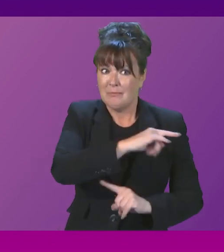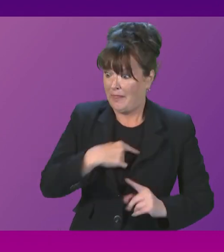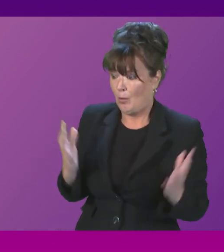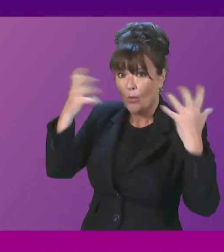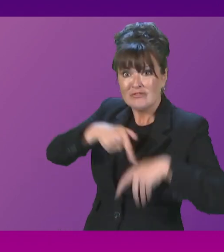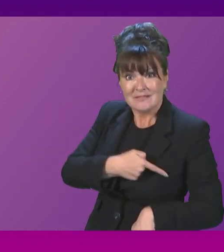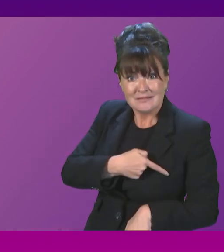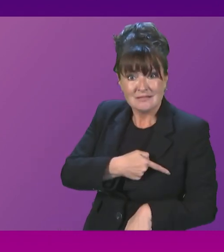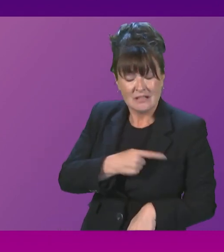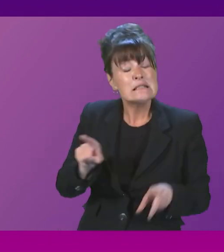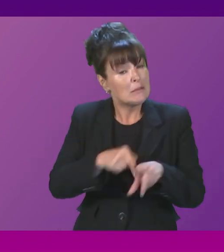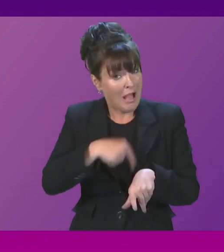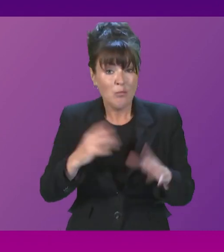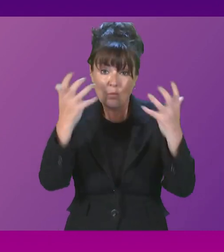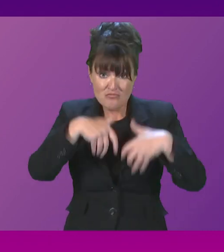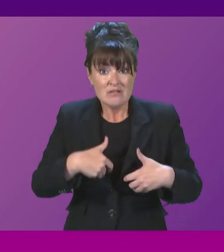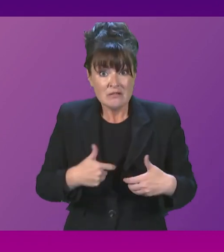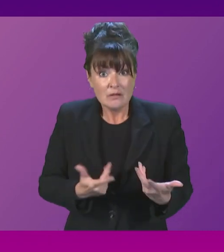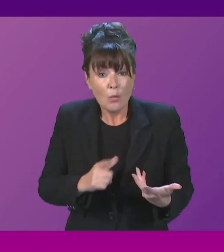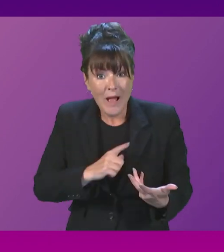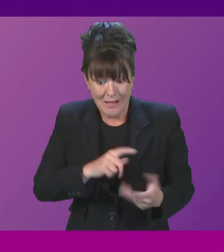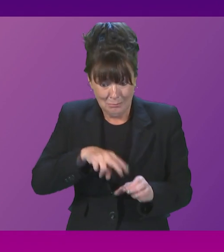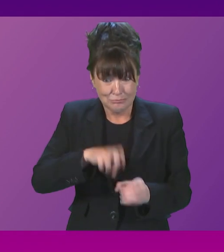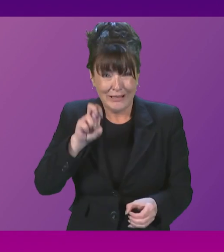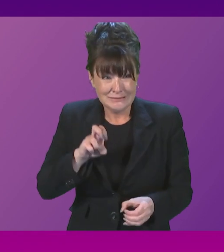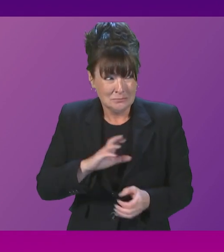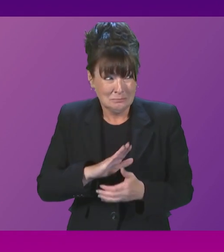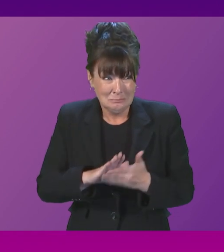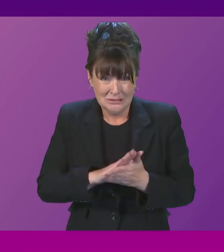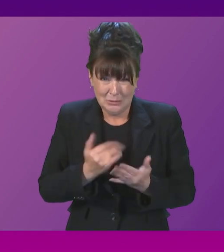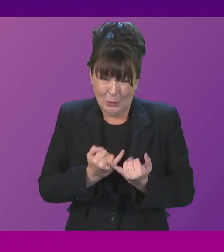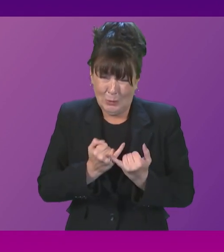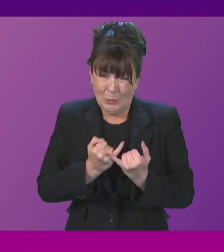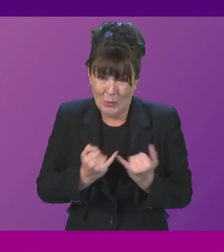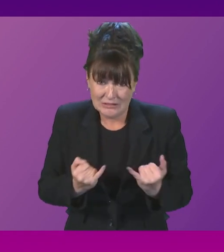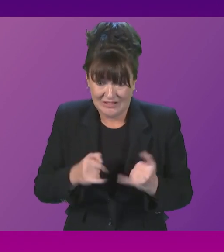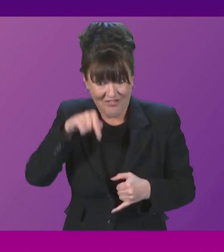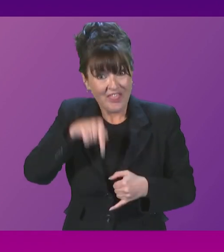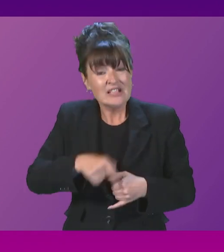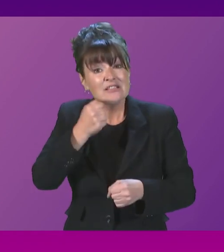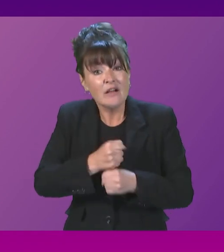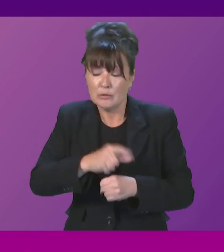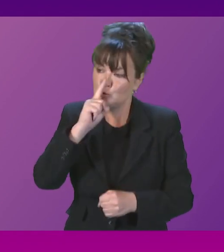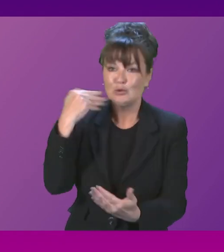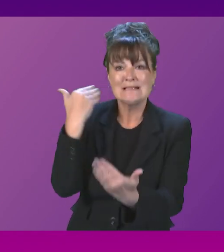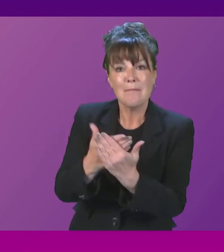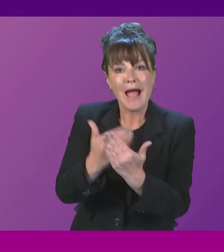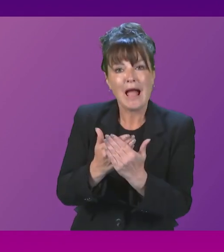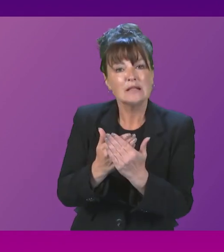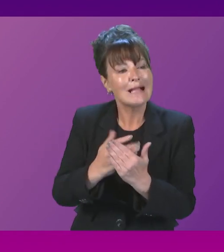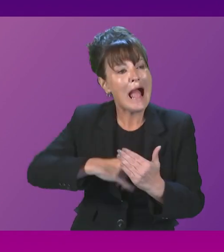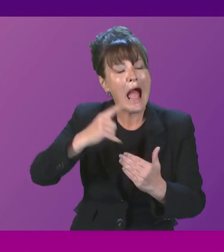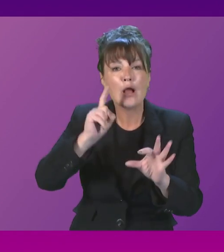and I am even more concerned about the implications of Brexit that make it more difficult for this Government to insist on the highest possible